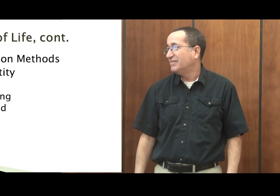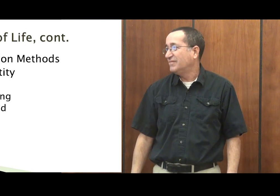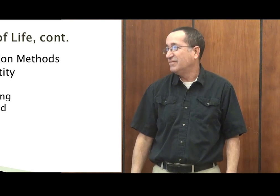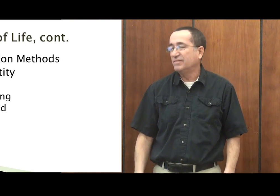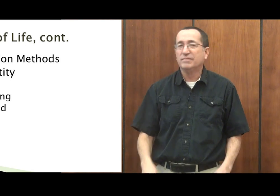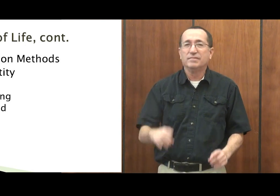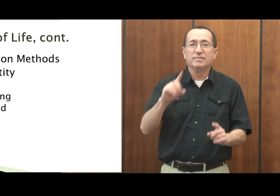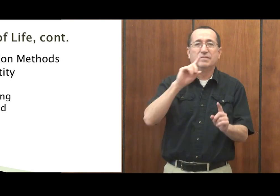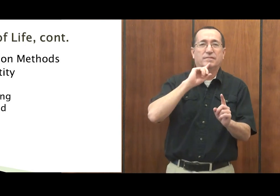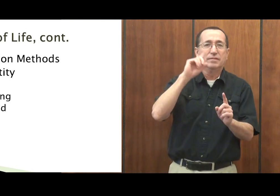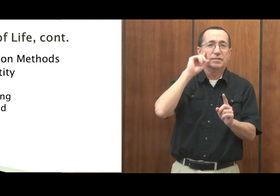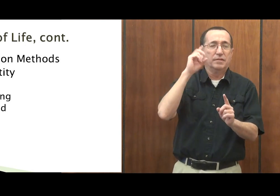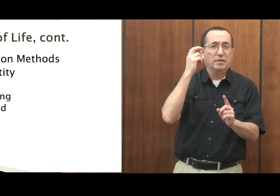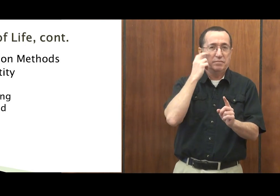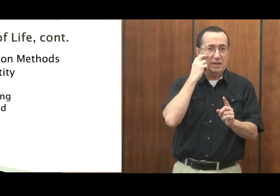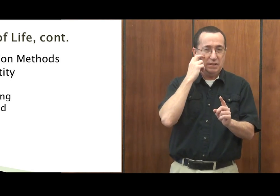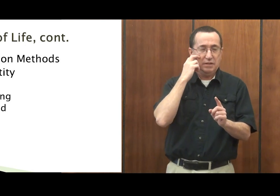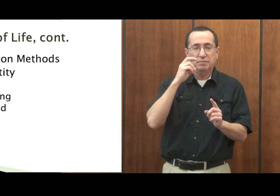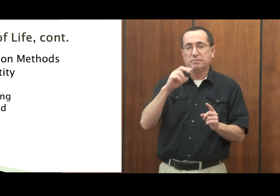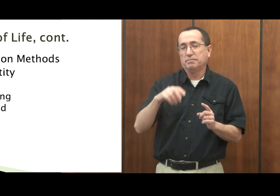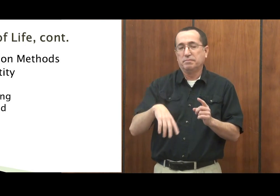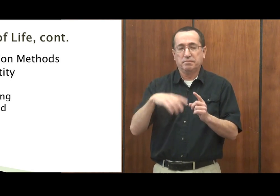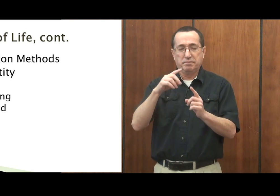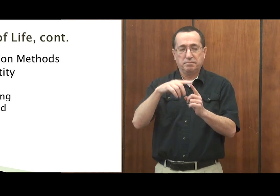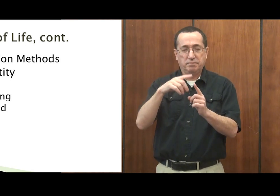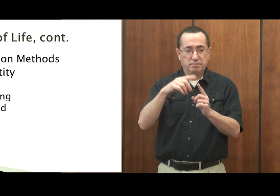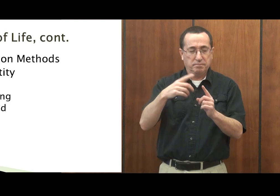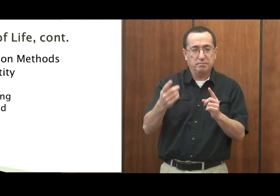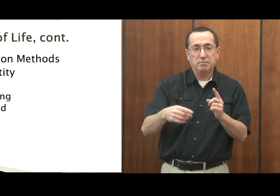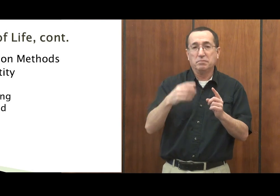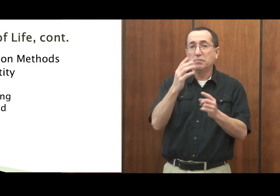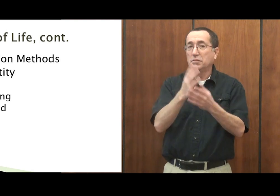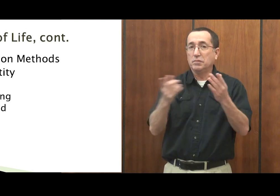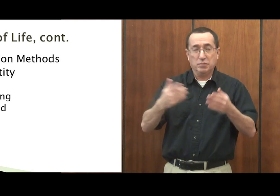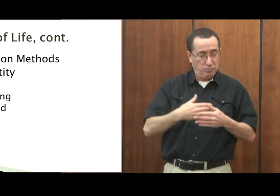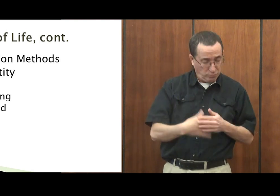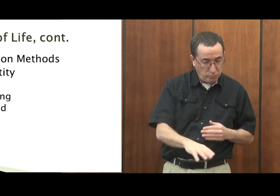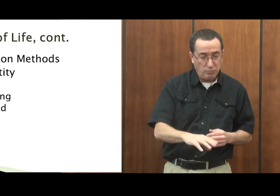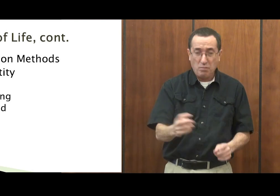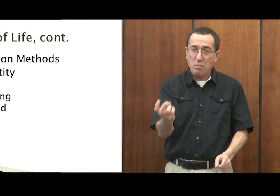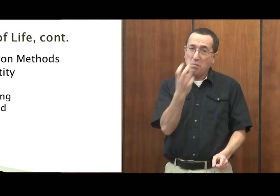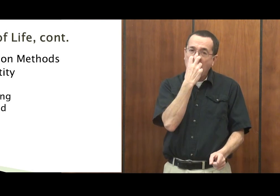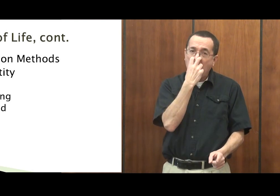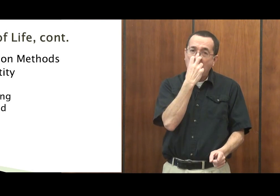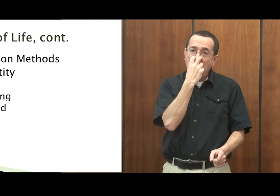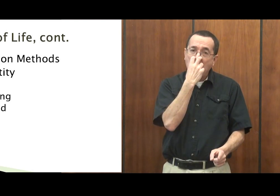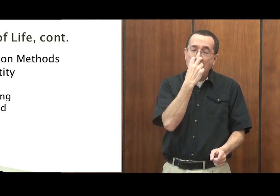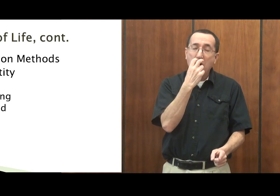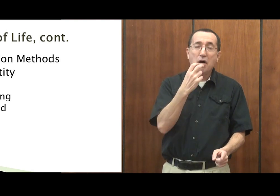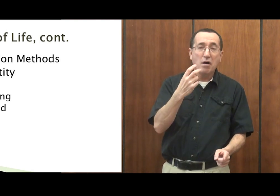do have a hearing loss. Now, another one is deaf-blind. If you're born deaf